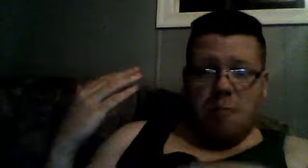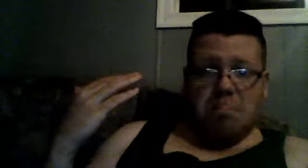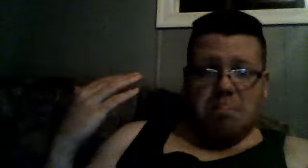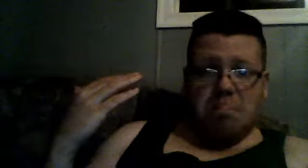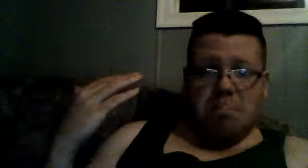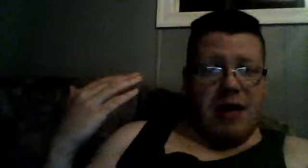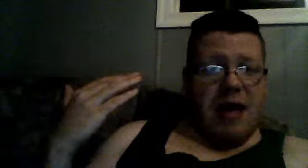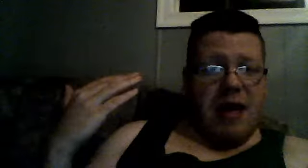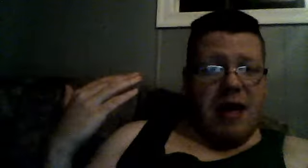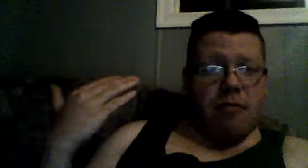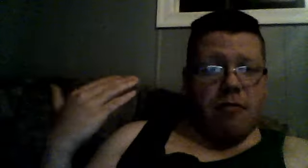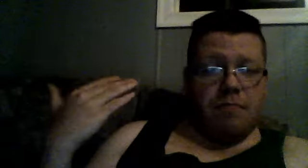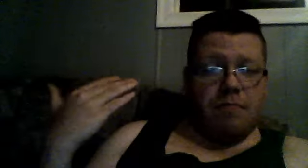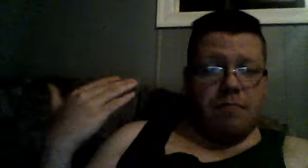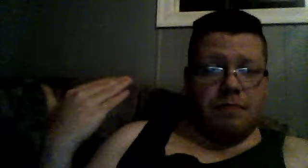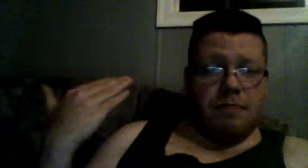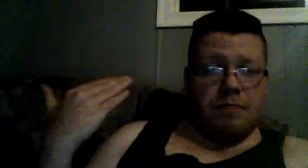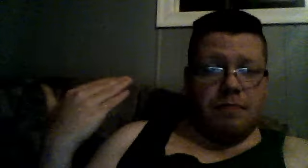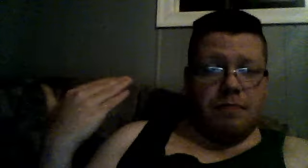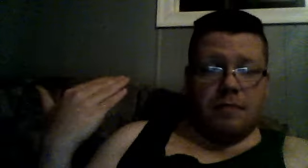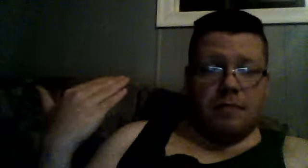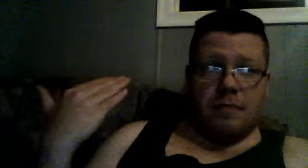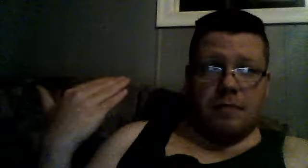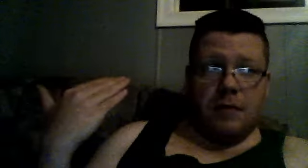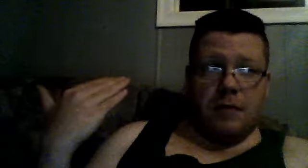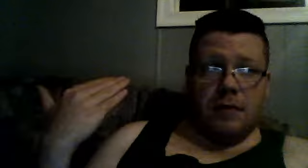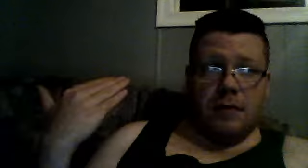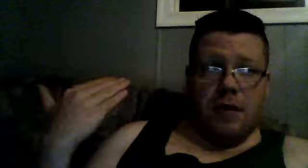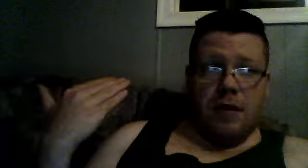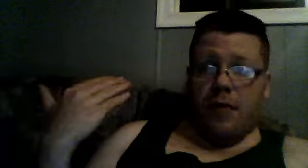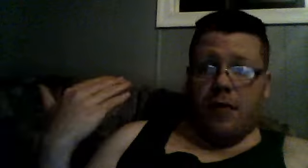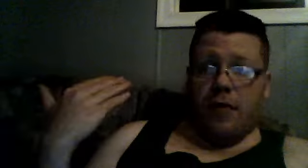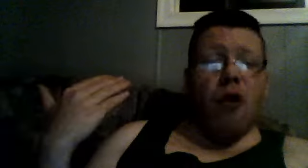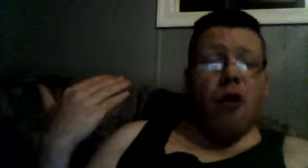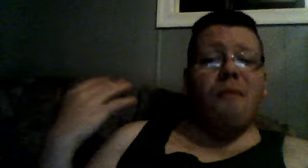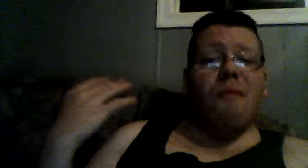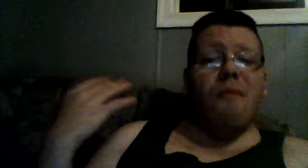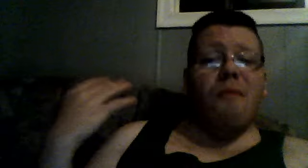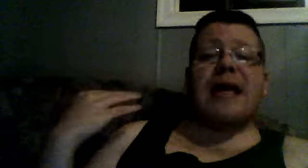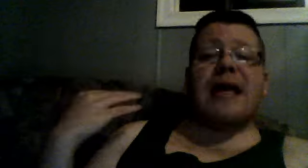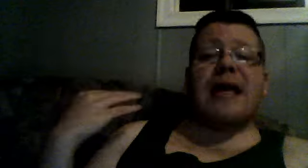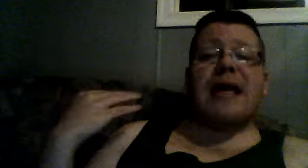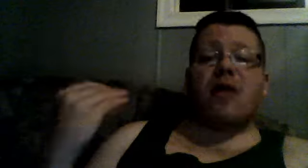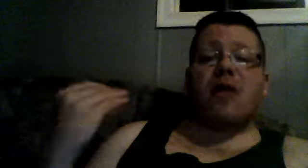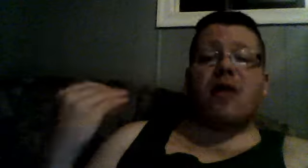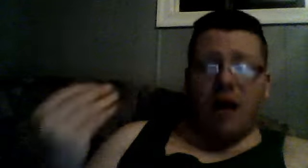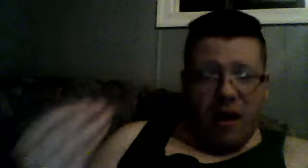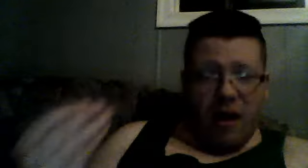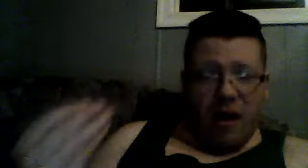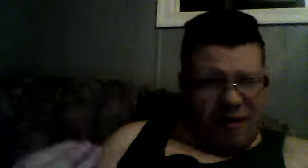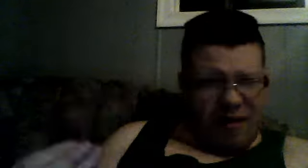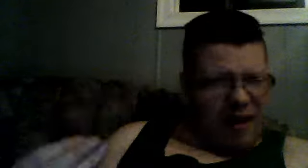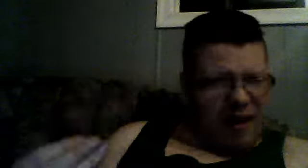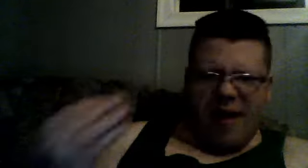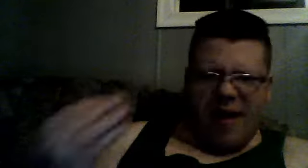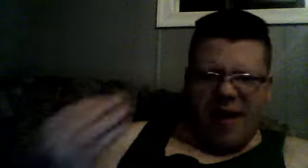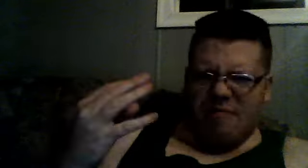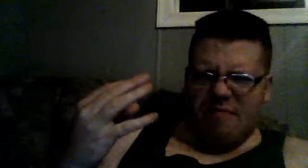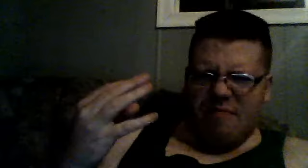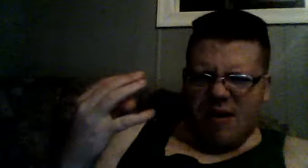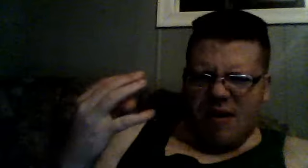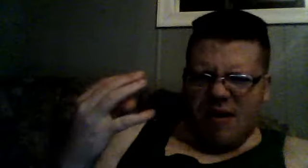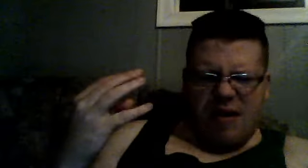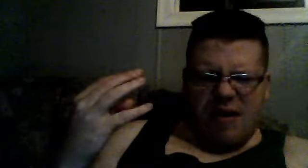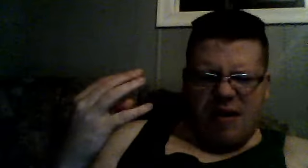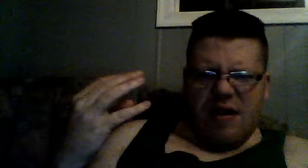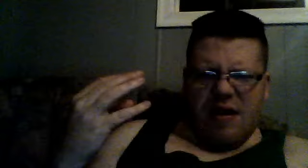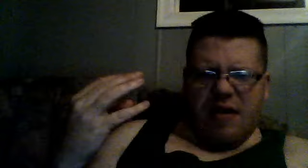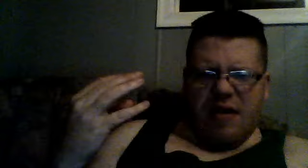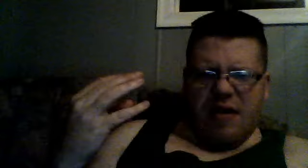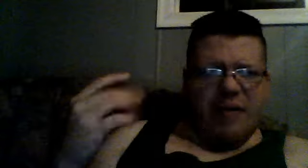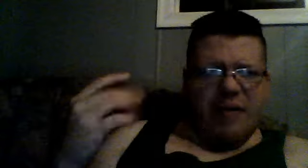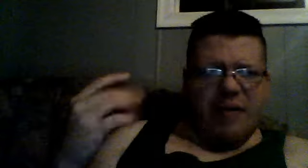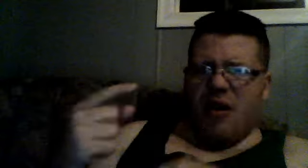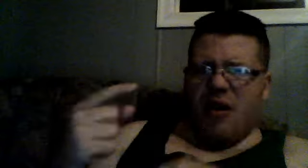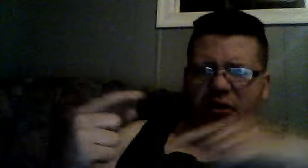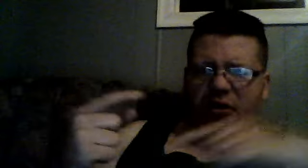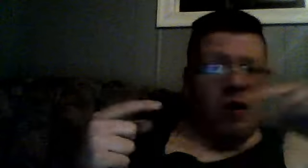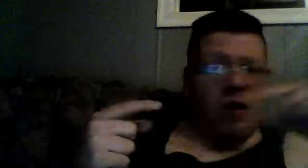it had, so, many, flaws, and, some of the characters are,